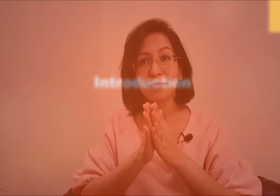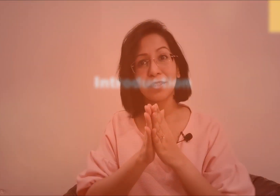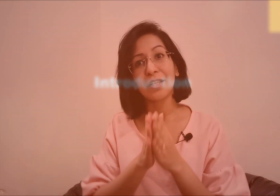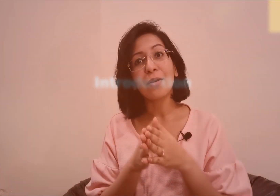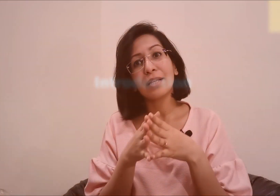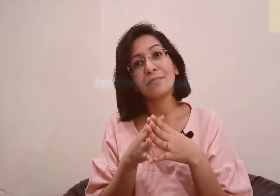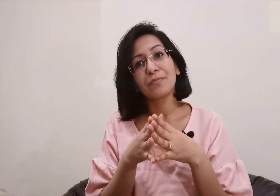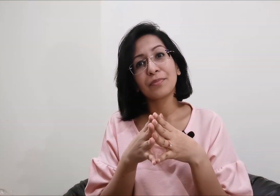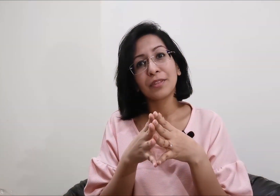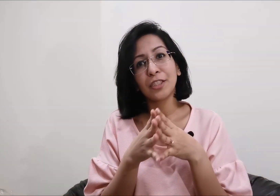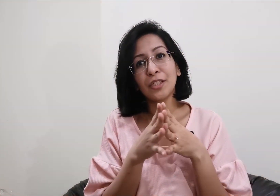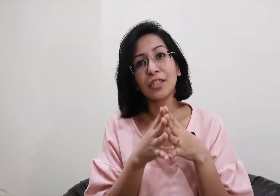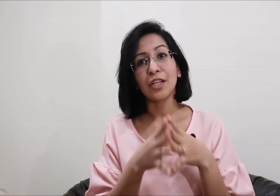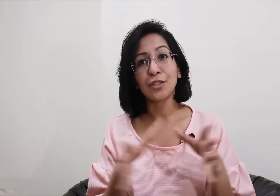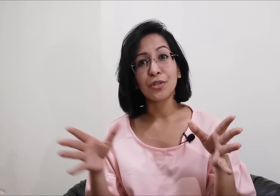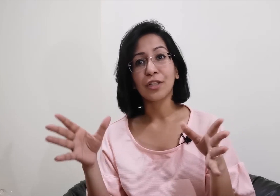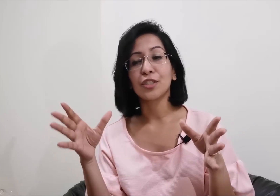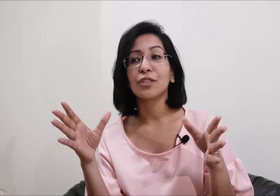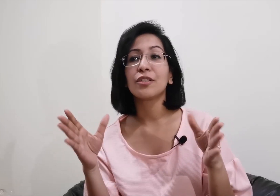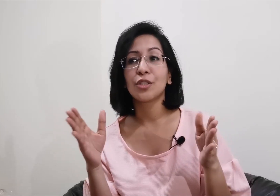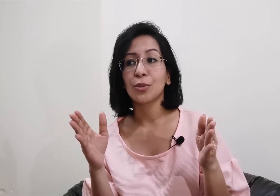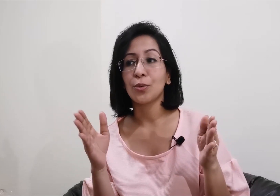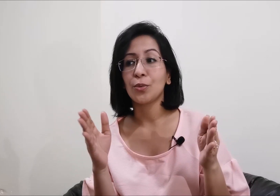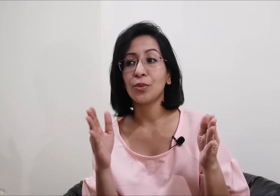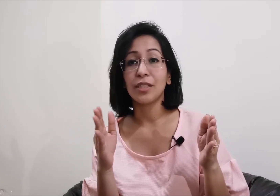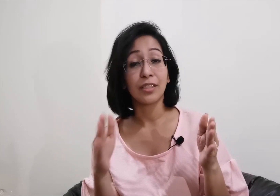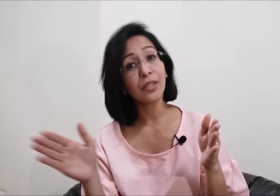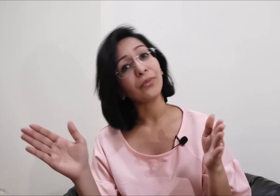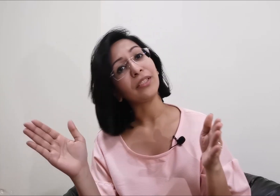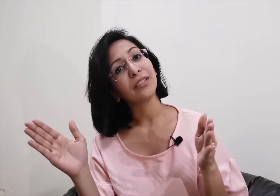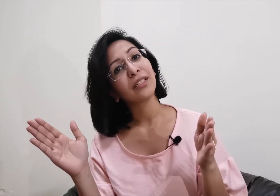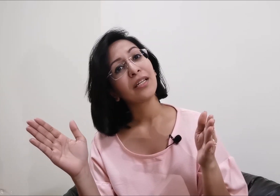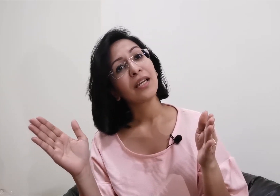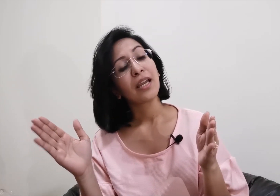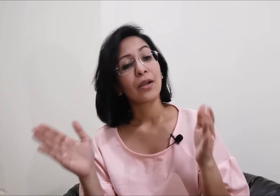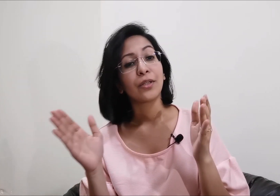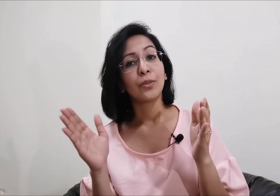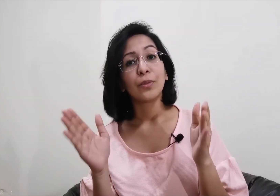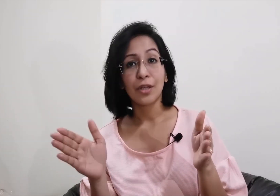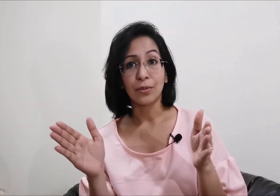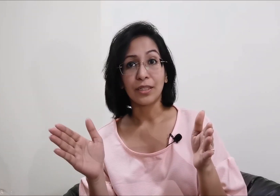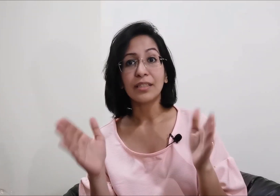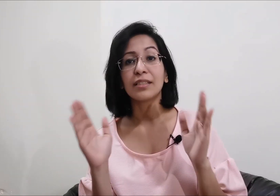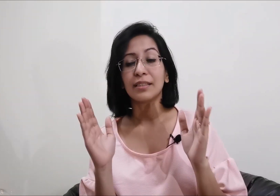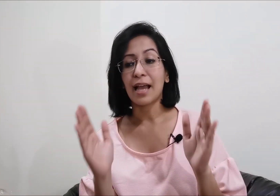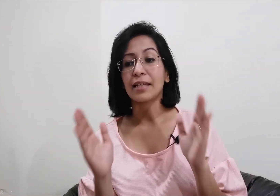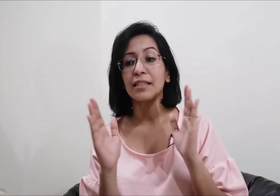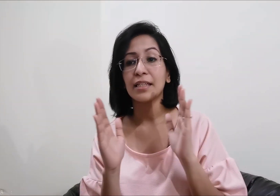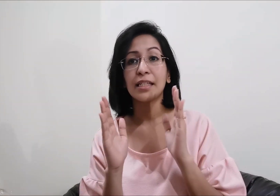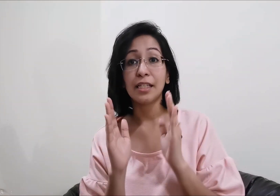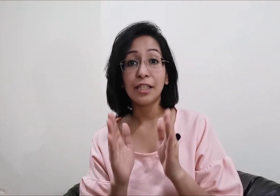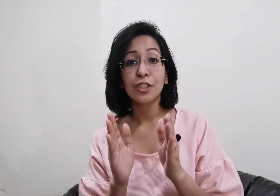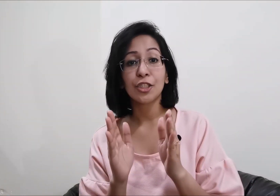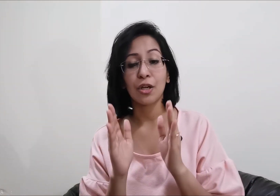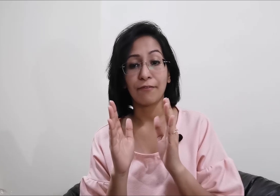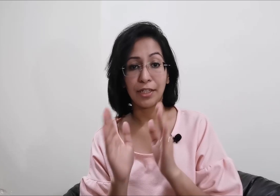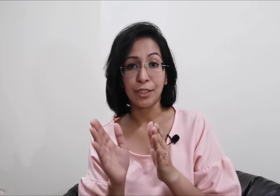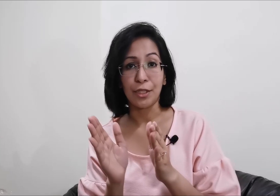now just as an introduction to the series you will notice that each video